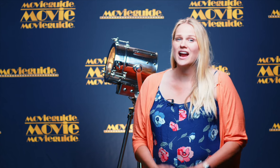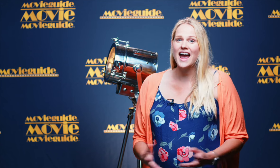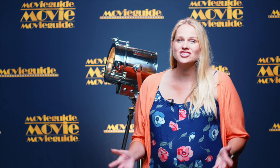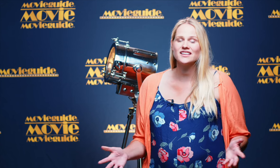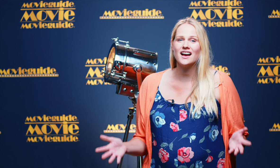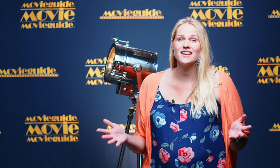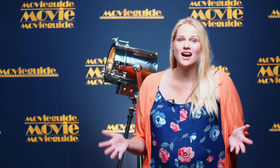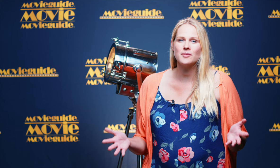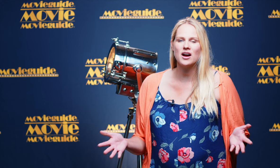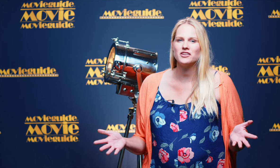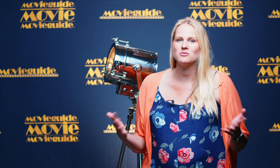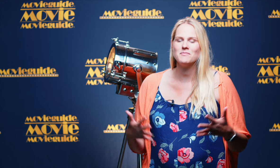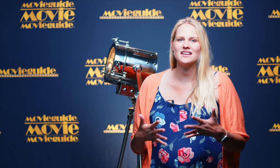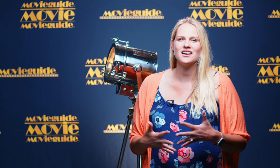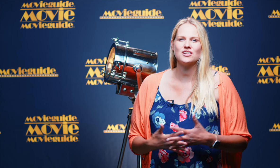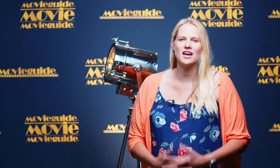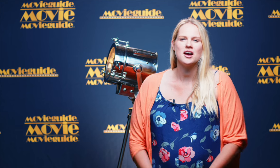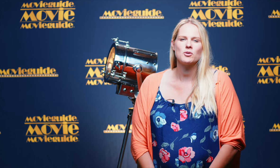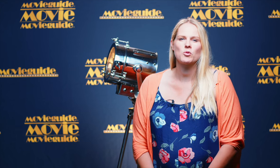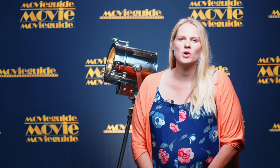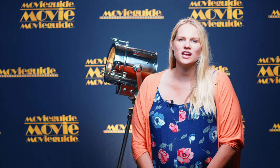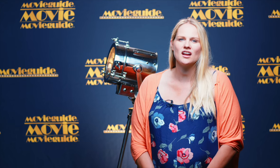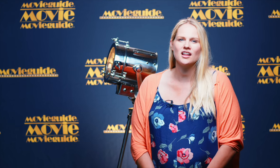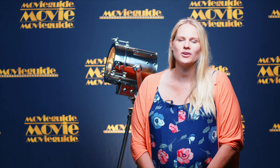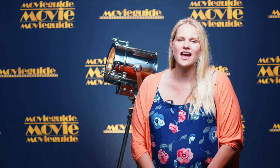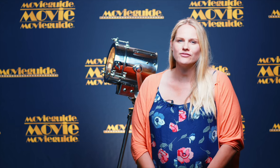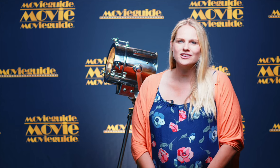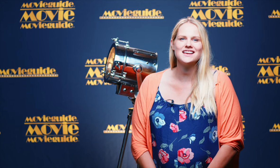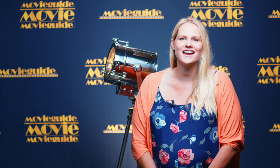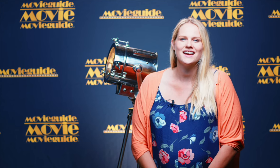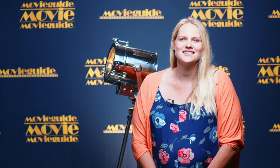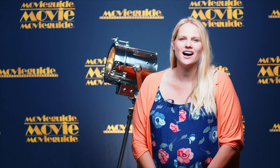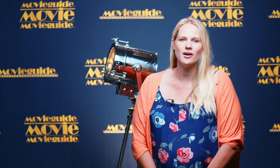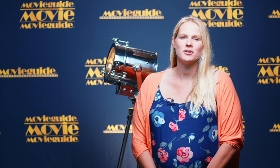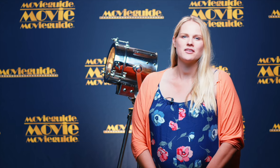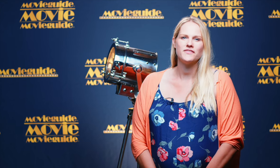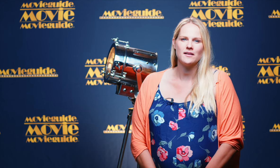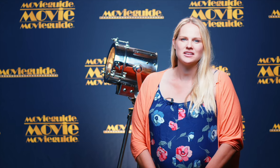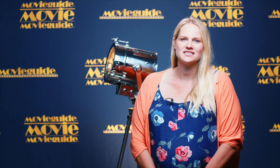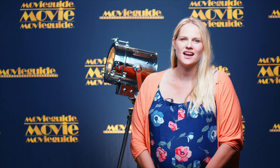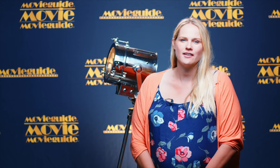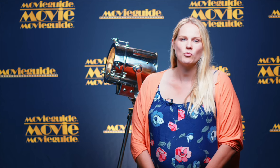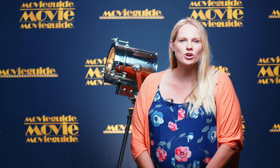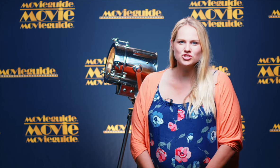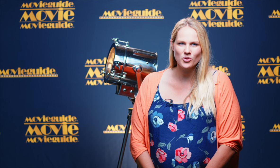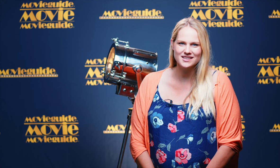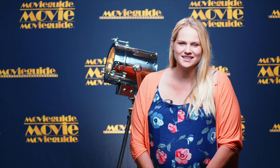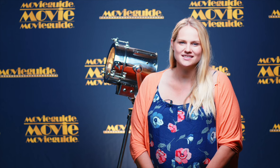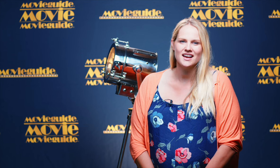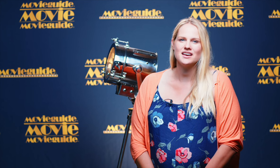actually a nonprofit. You may not know that, but we're working in Hollywood every day to help families have more choices that